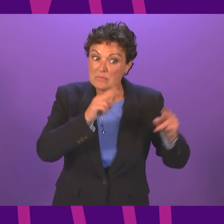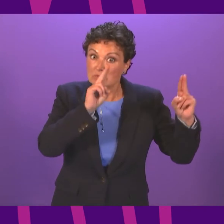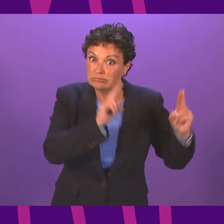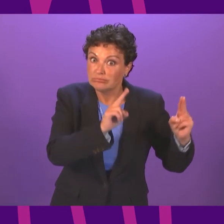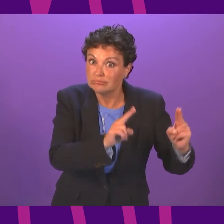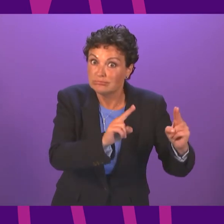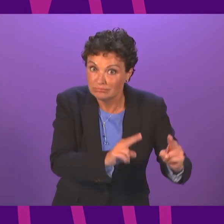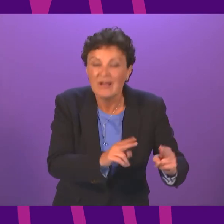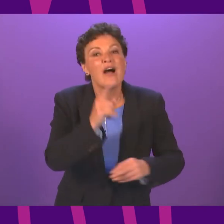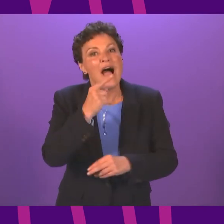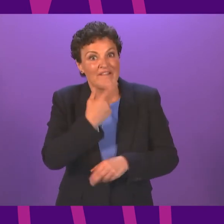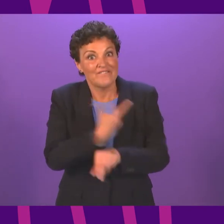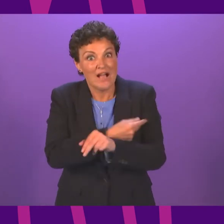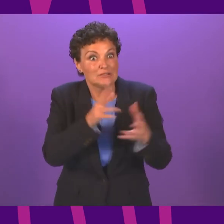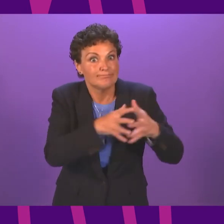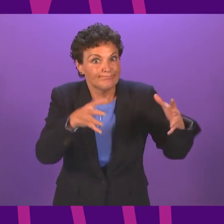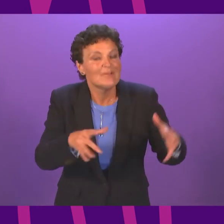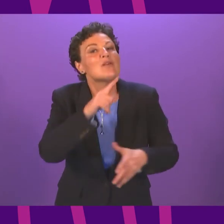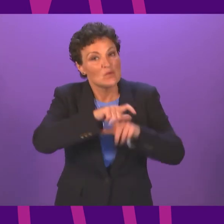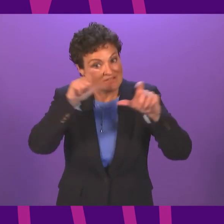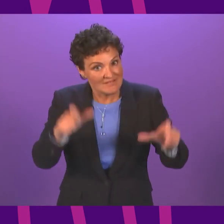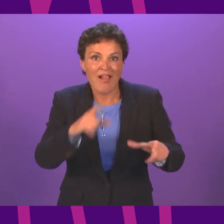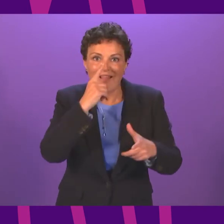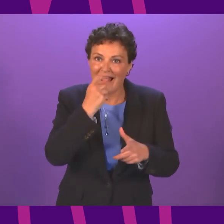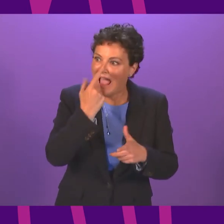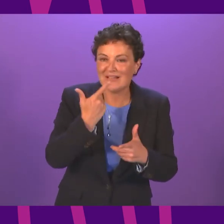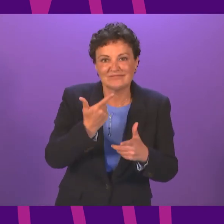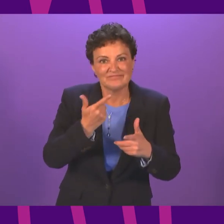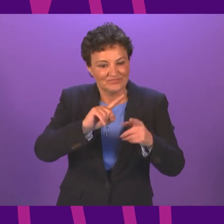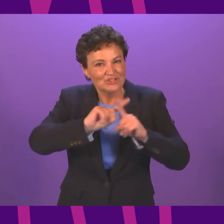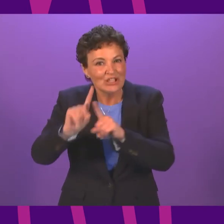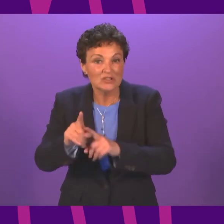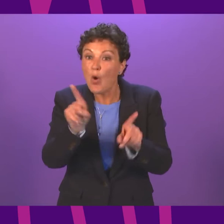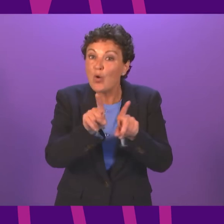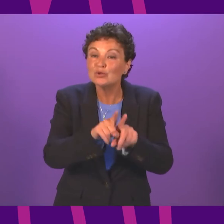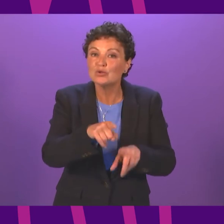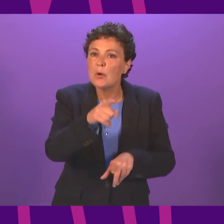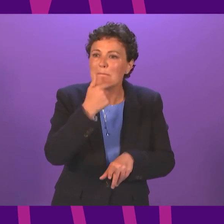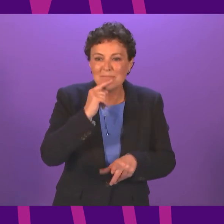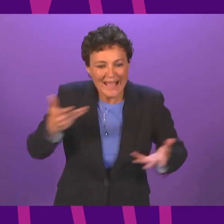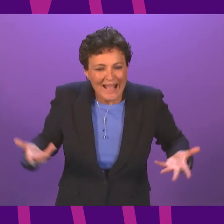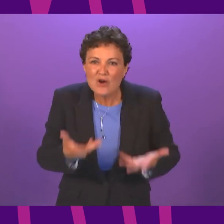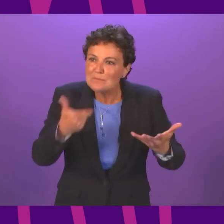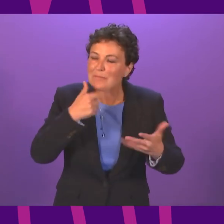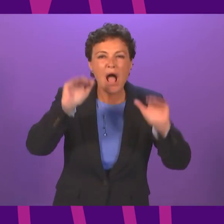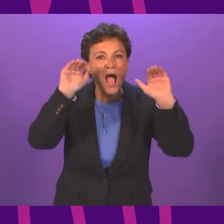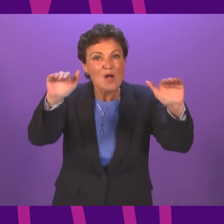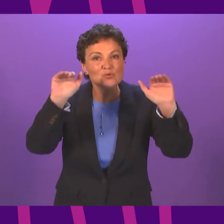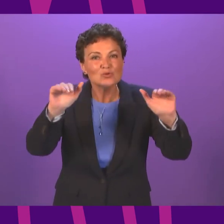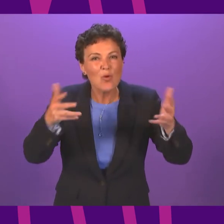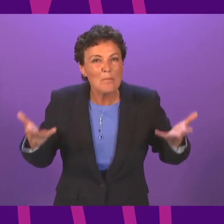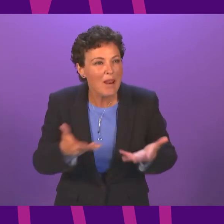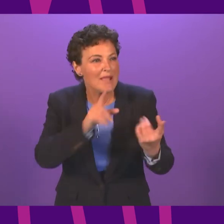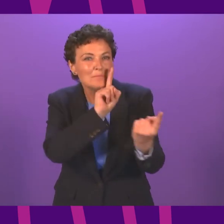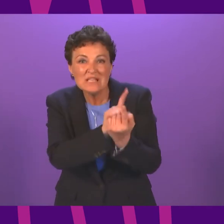In addition, in recognition of the reduced risk of outdoor transmission and, therefore, the desire to encourage people to stay outdoors as much as possible,